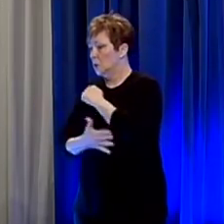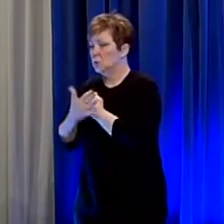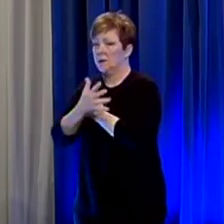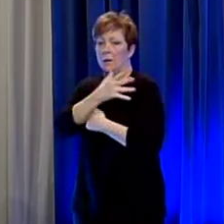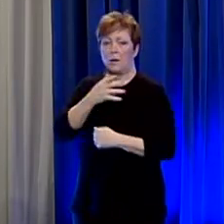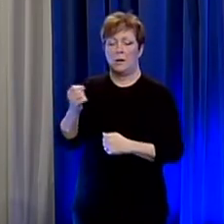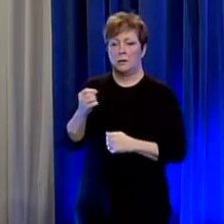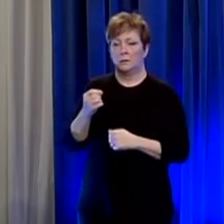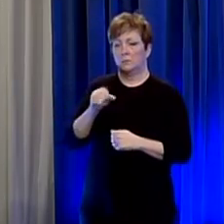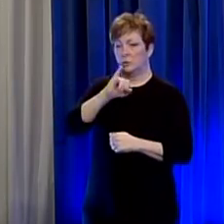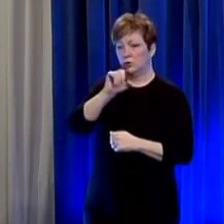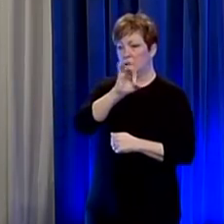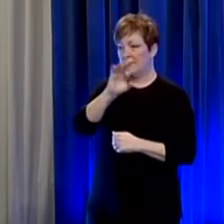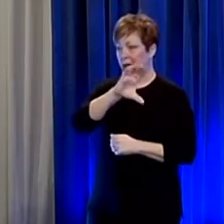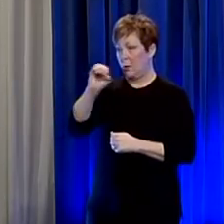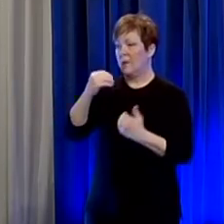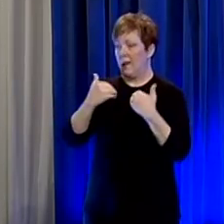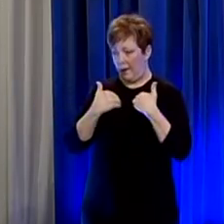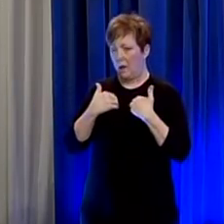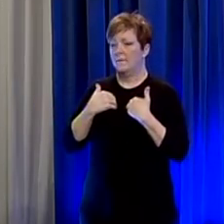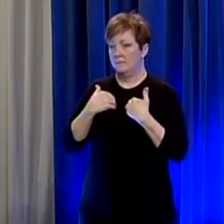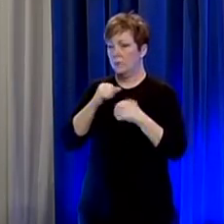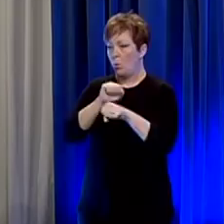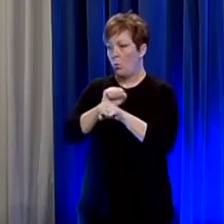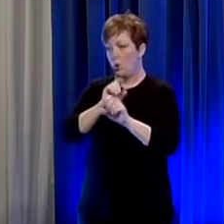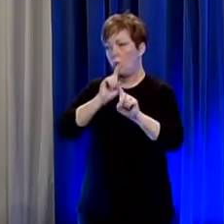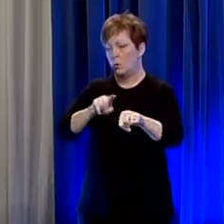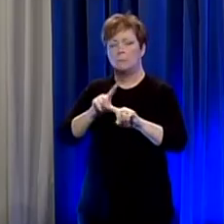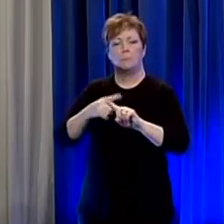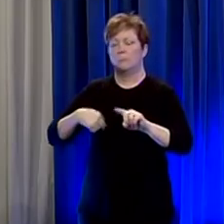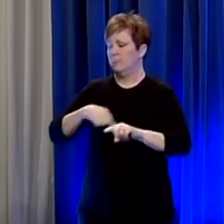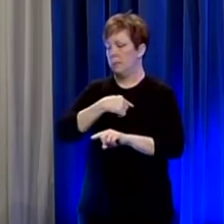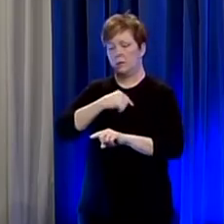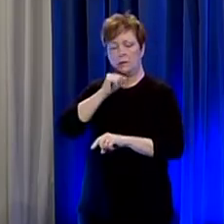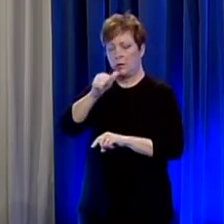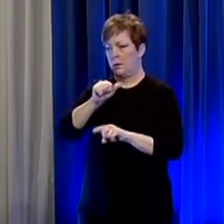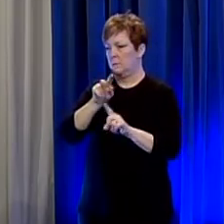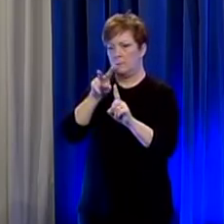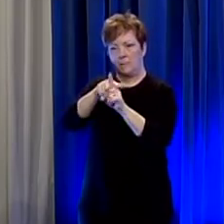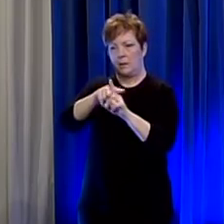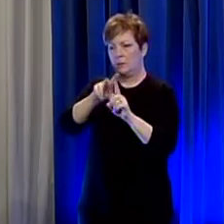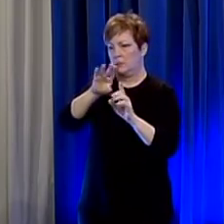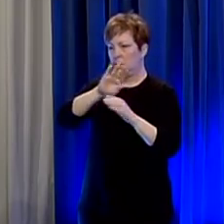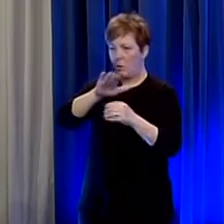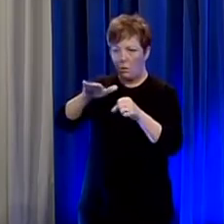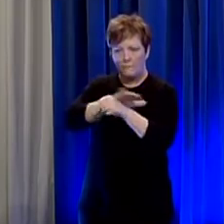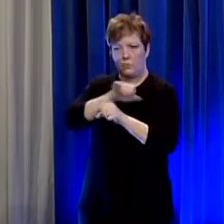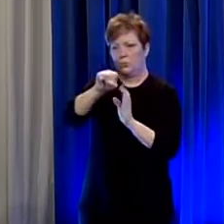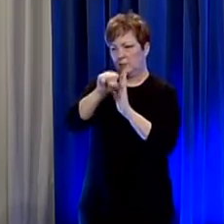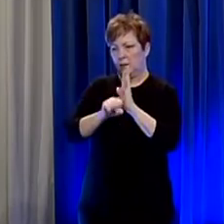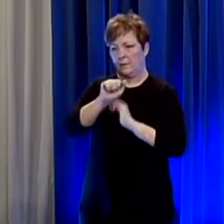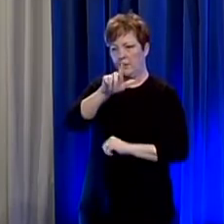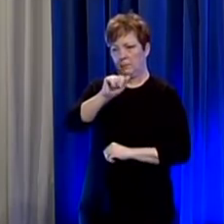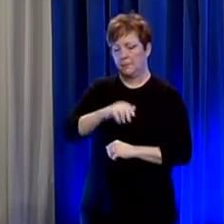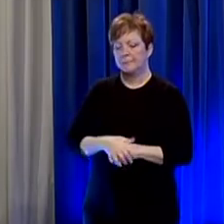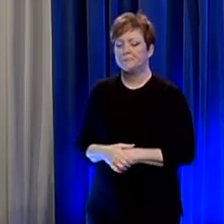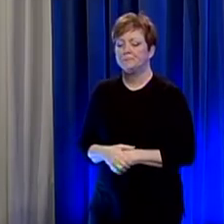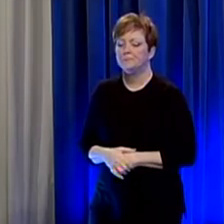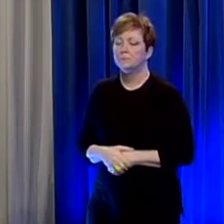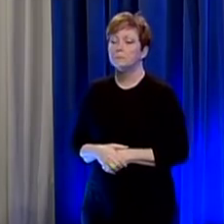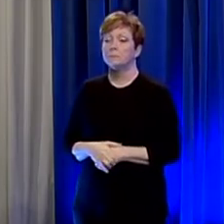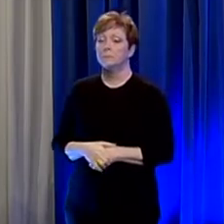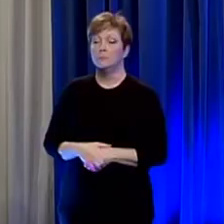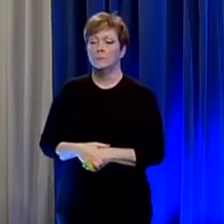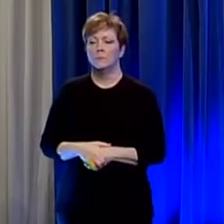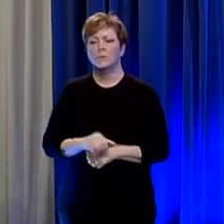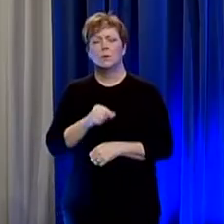but but we have not adopted that statewide um we've had a lot of people asking about daycares can